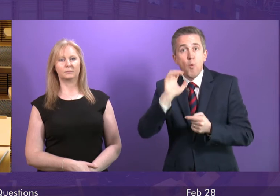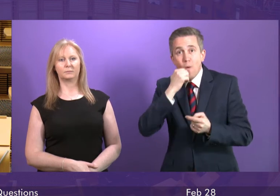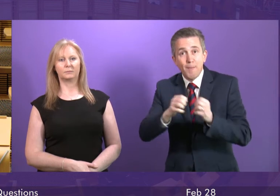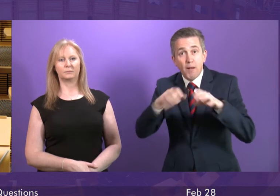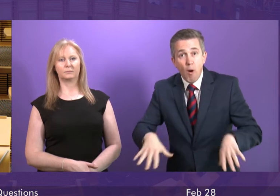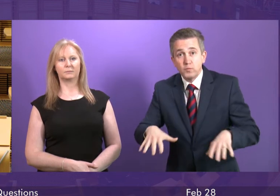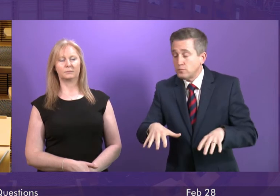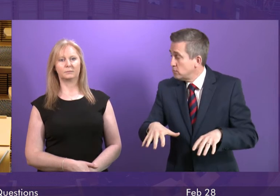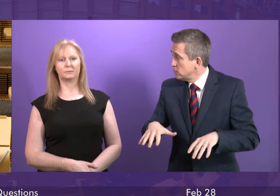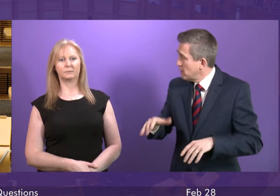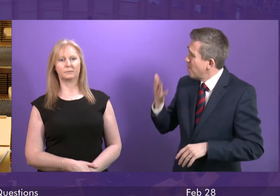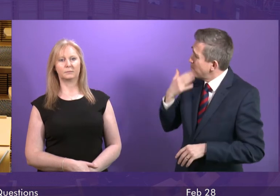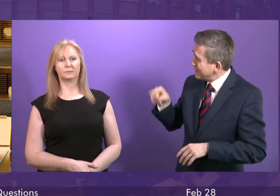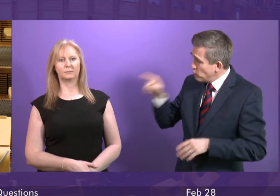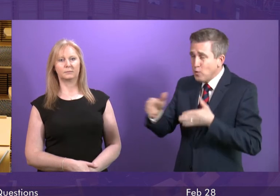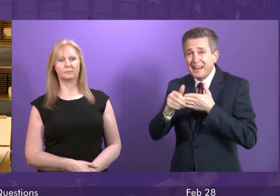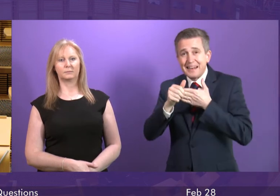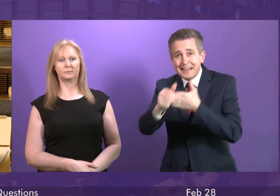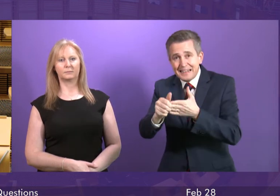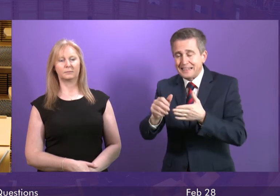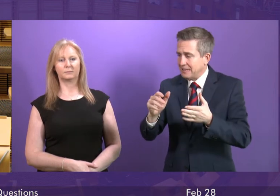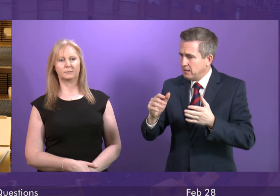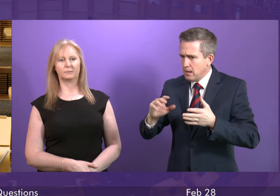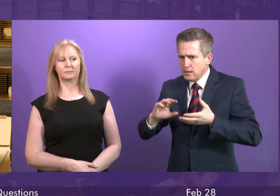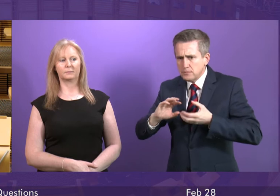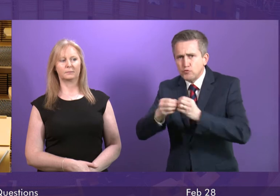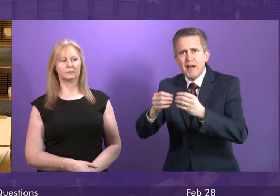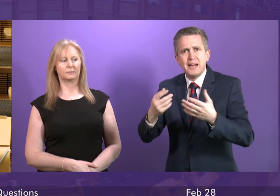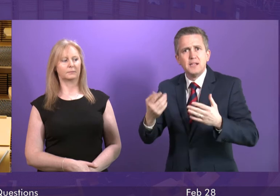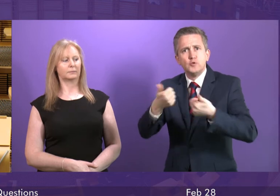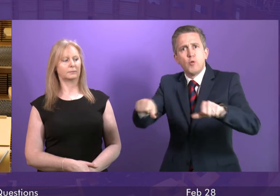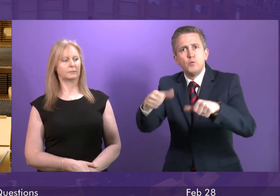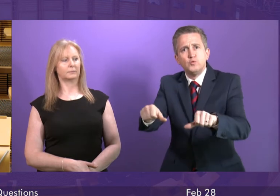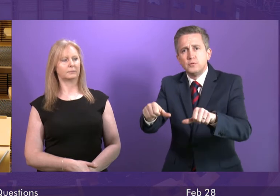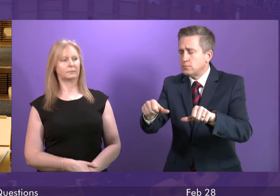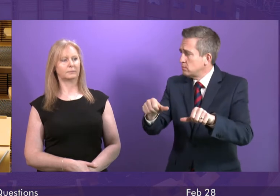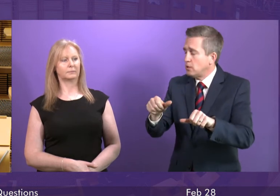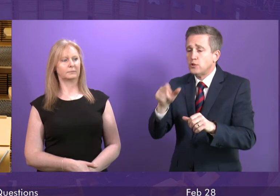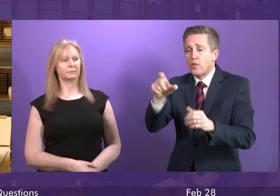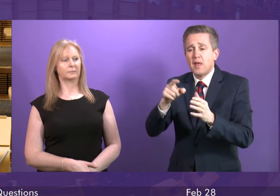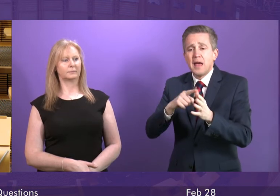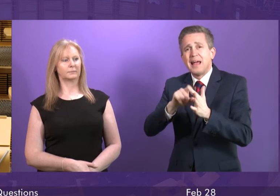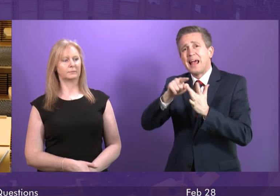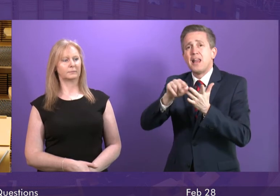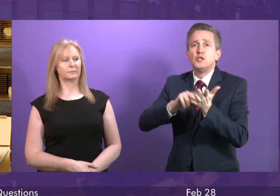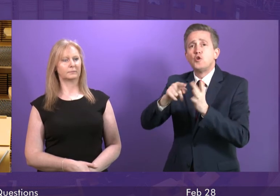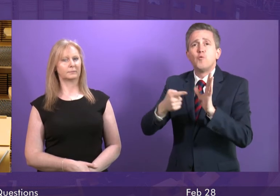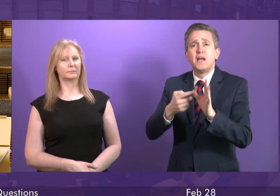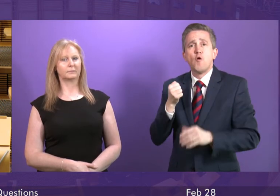will you take decisive action? Will you step in? And will you bring the Caledonia Railway Works back into public